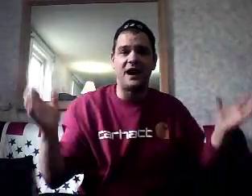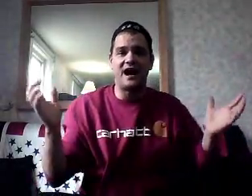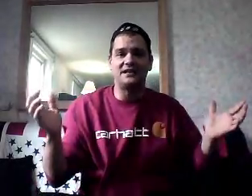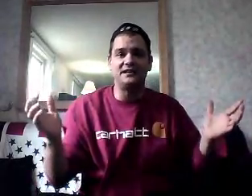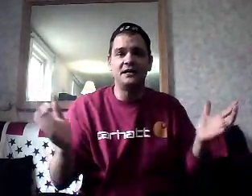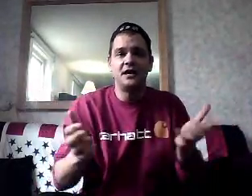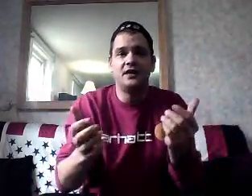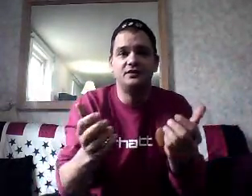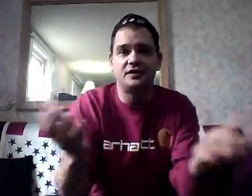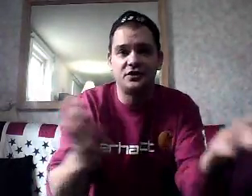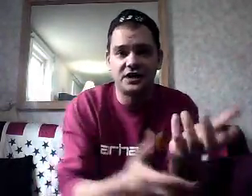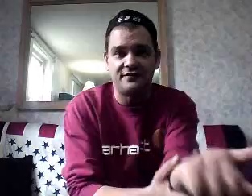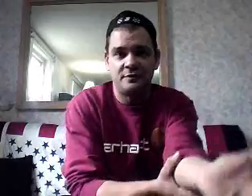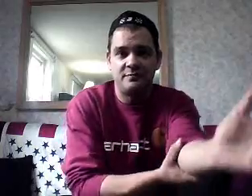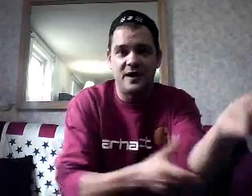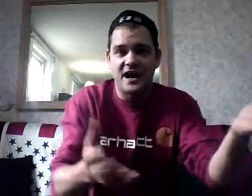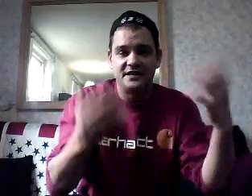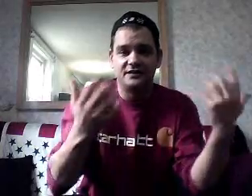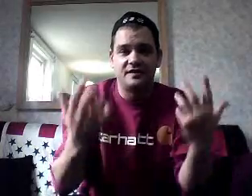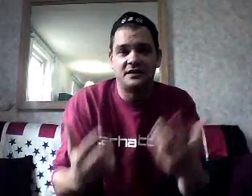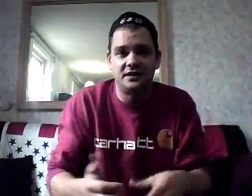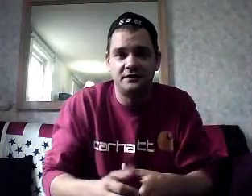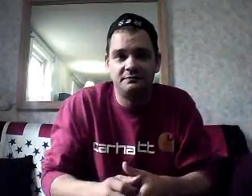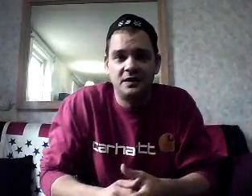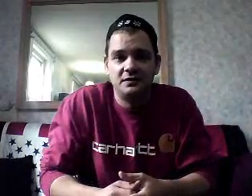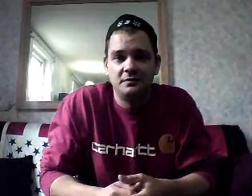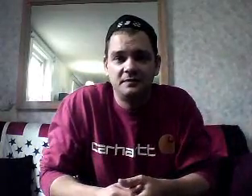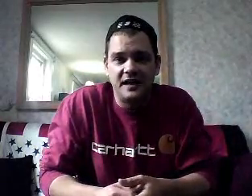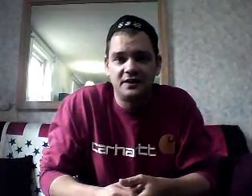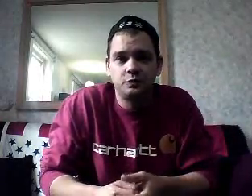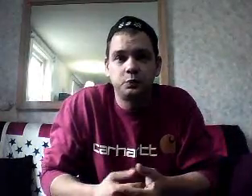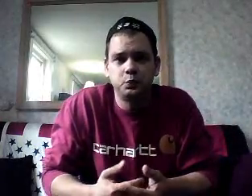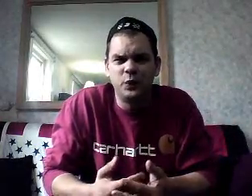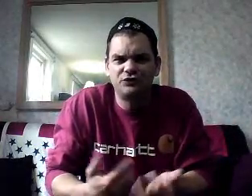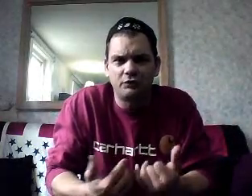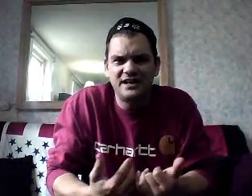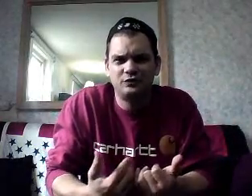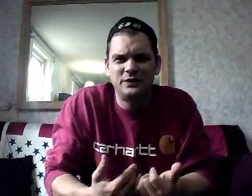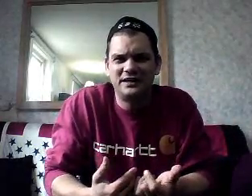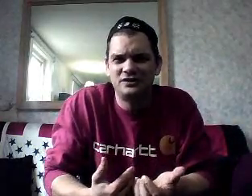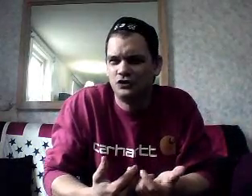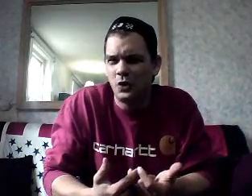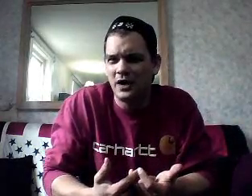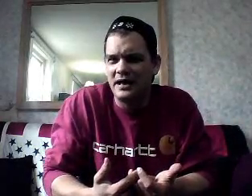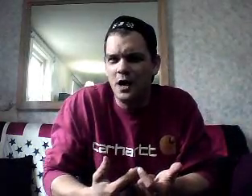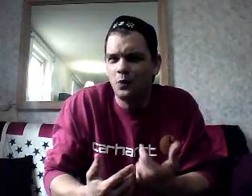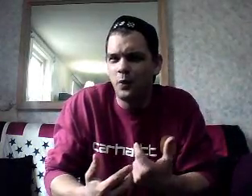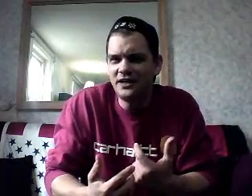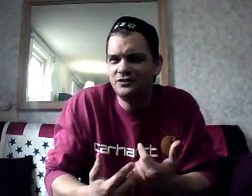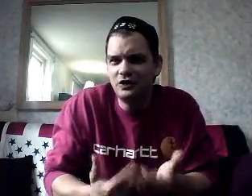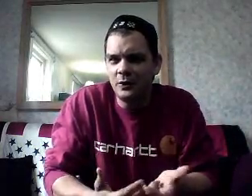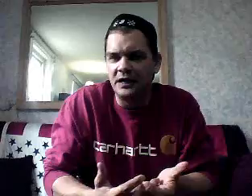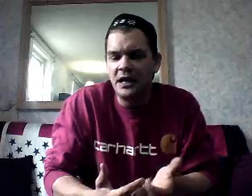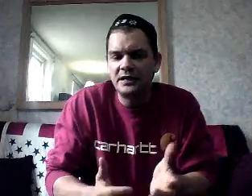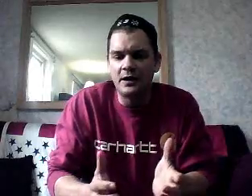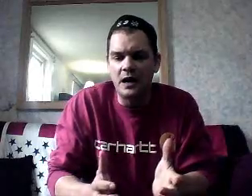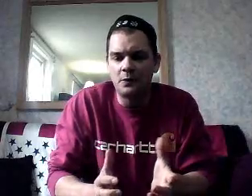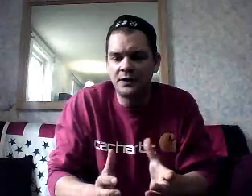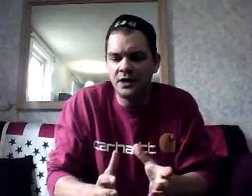body, and this other government body is then going to tell us which rights we can enjoy. What are you doing? Now, I want to